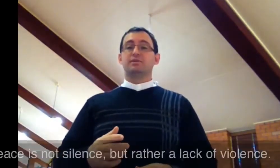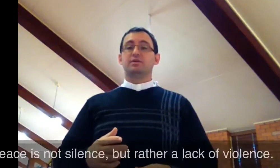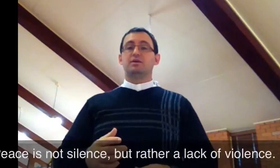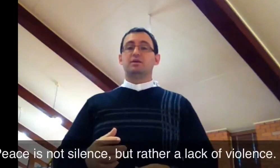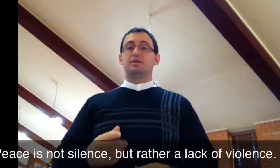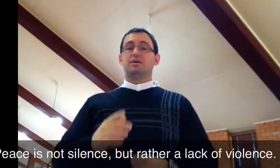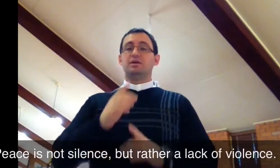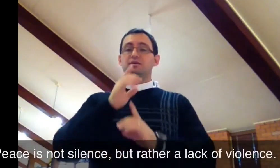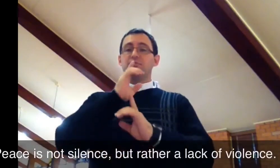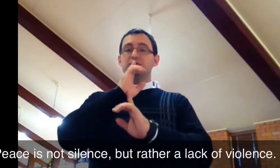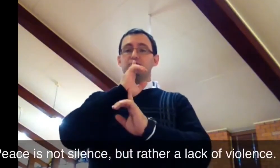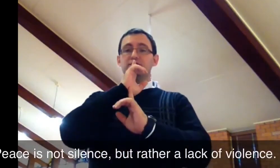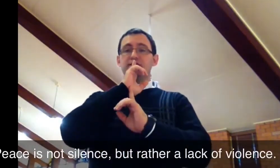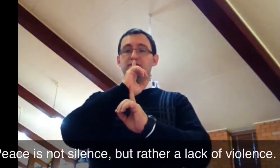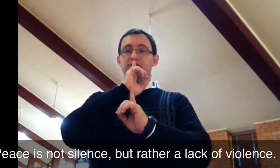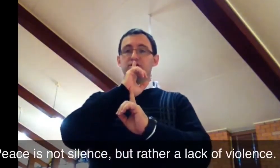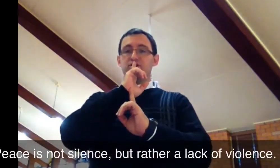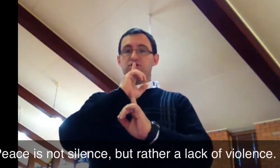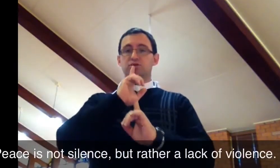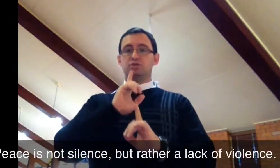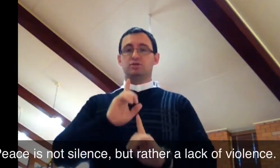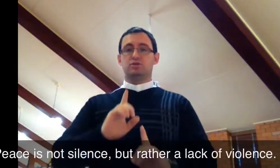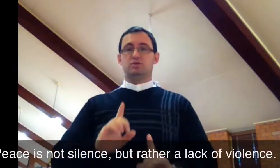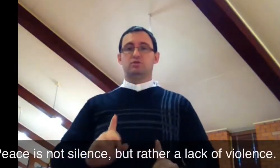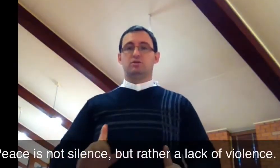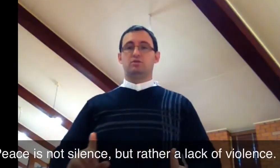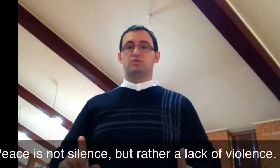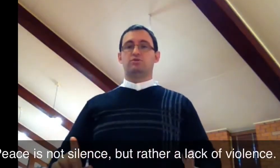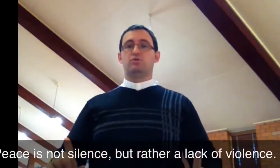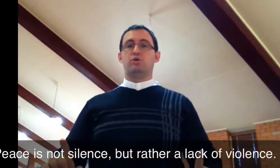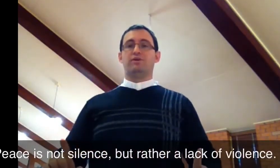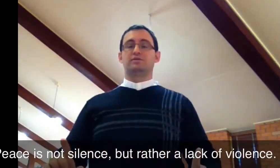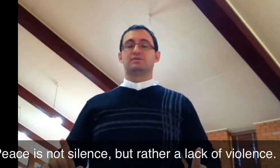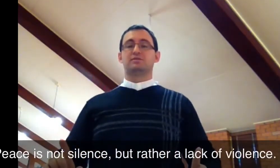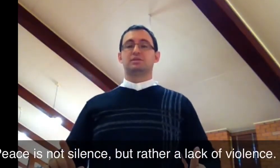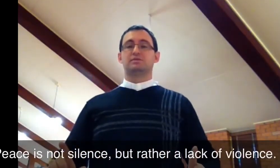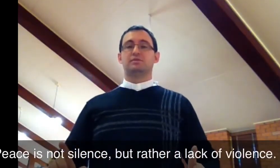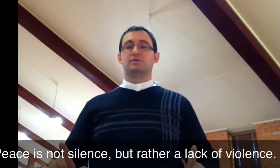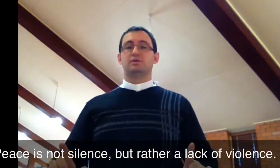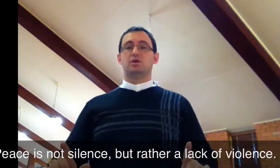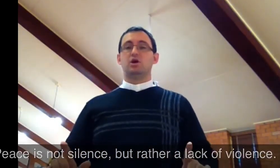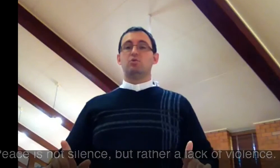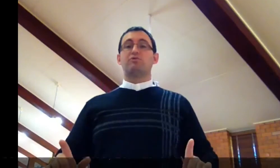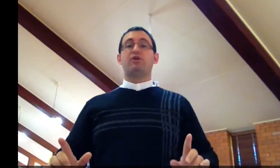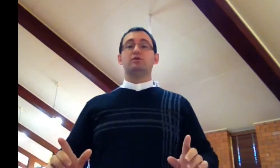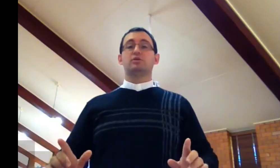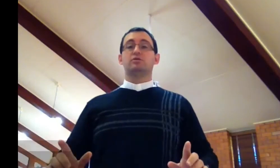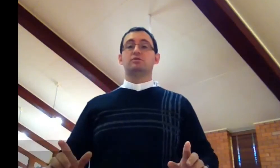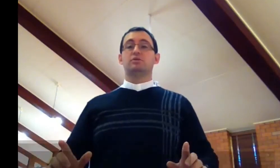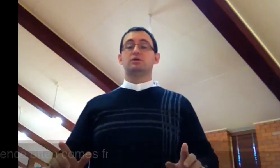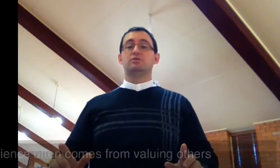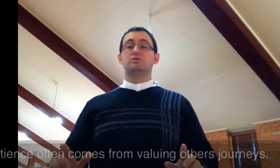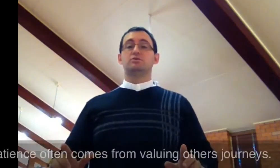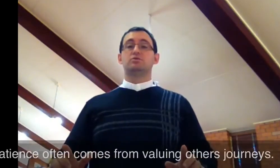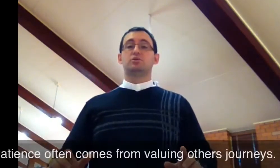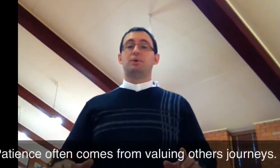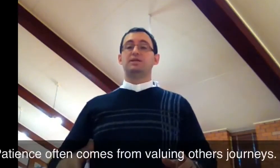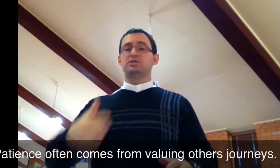Peace is a much more gentle shh through all of us, which follows on to patience,